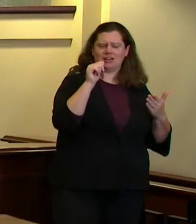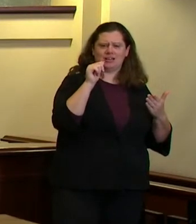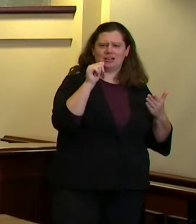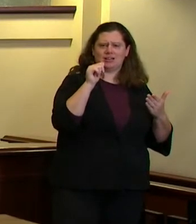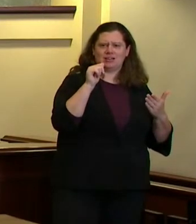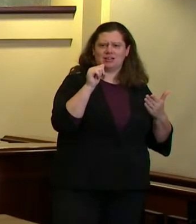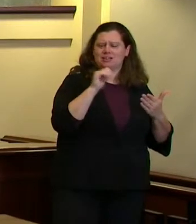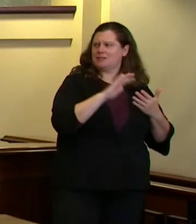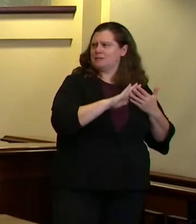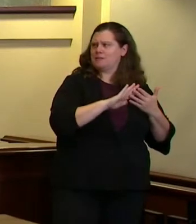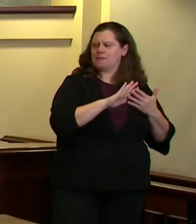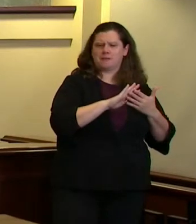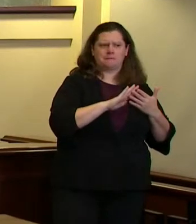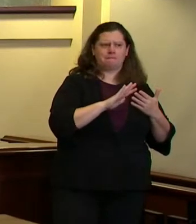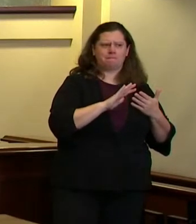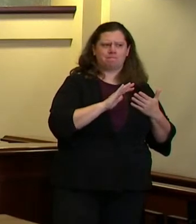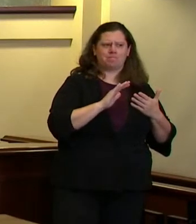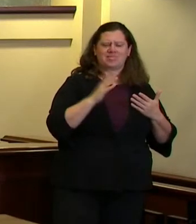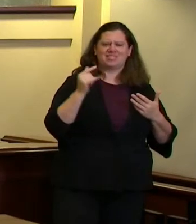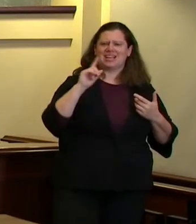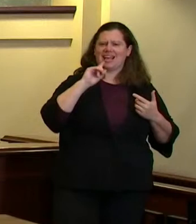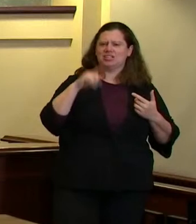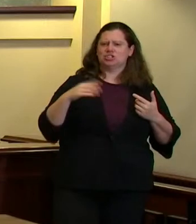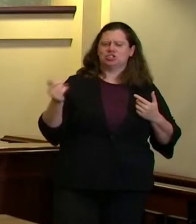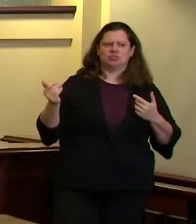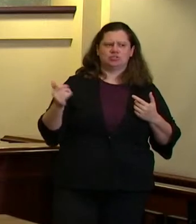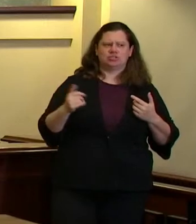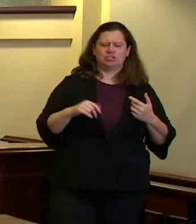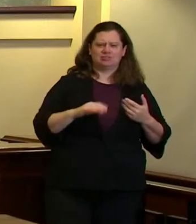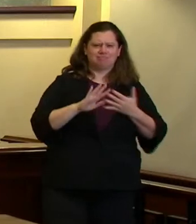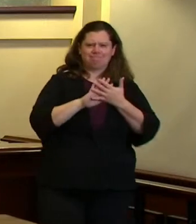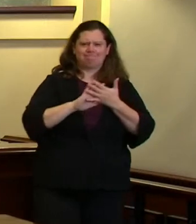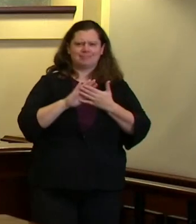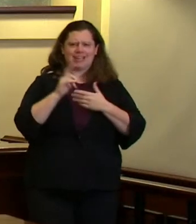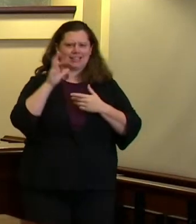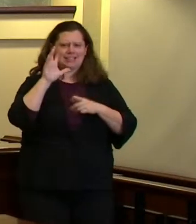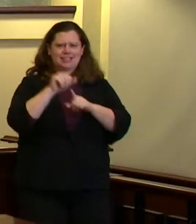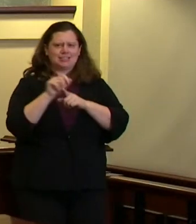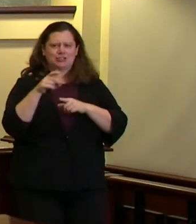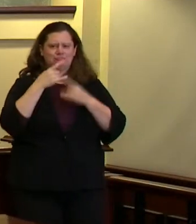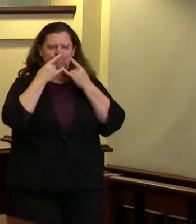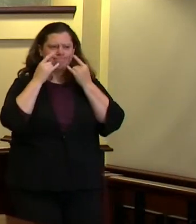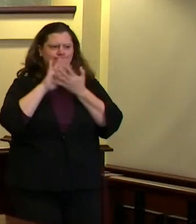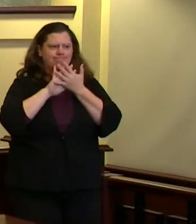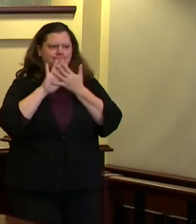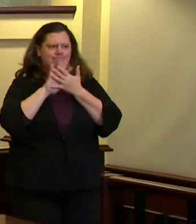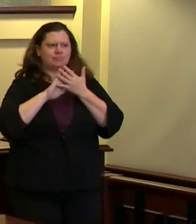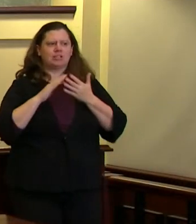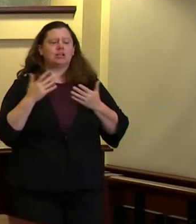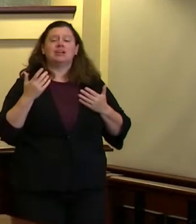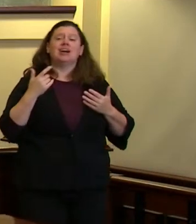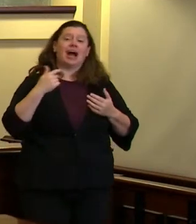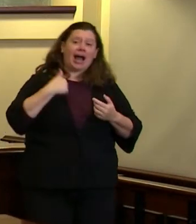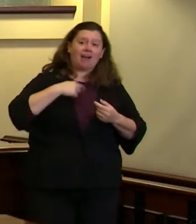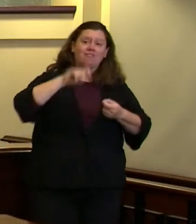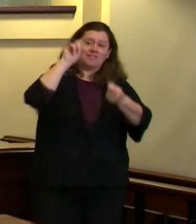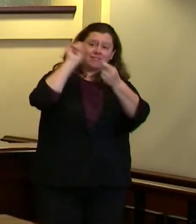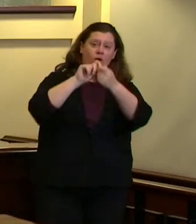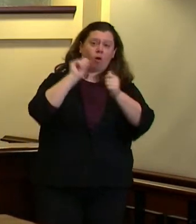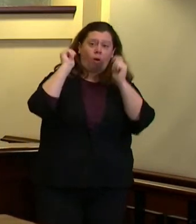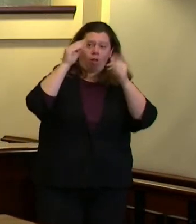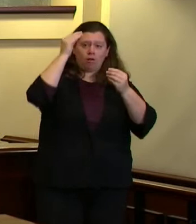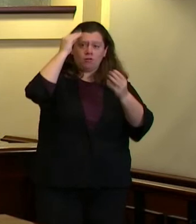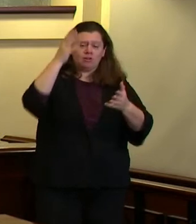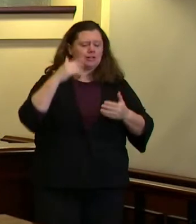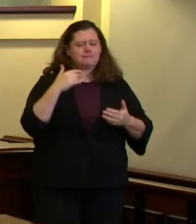that i i can't off the top of my head so i could get back to you on that question um i'm sure